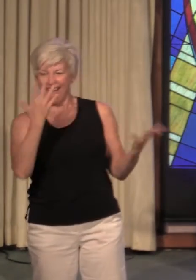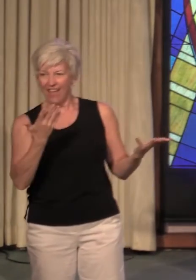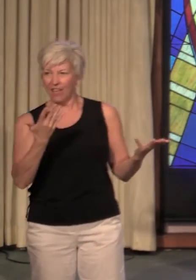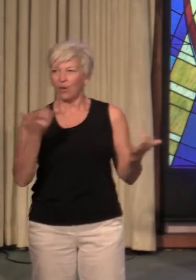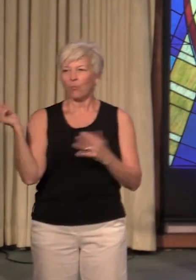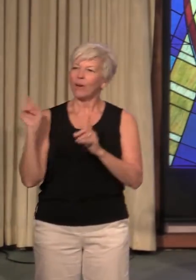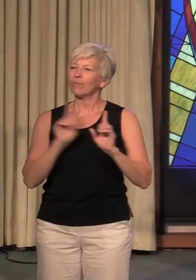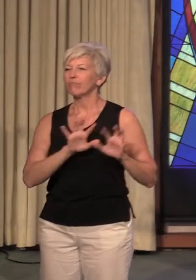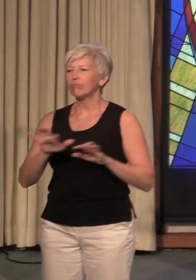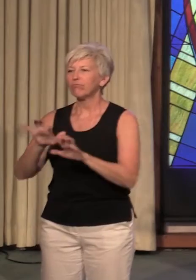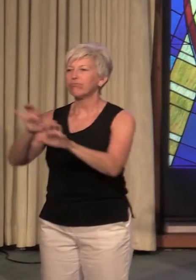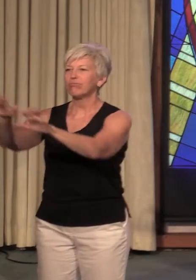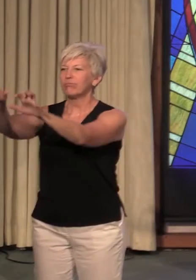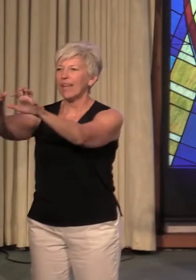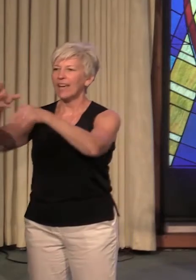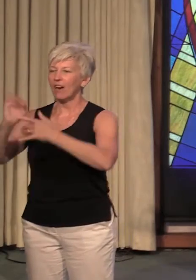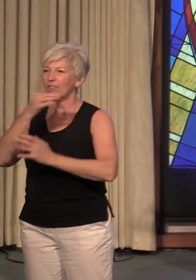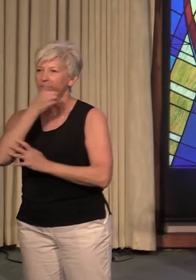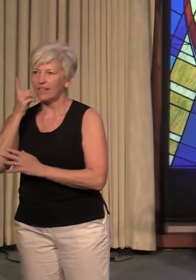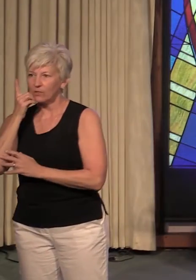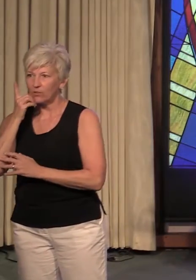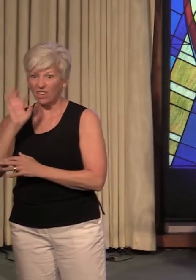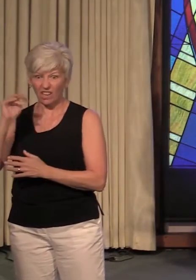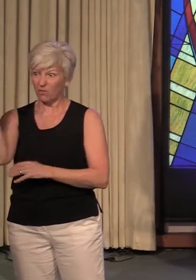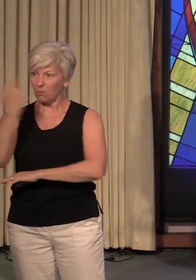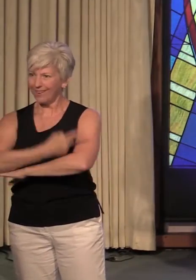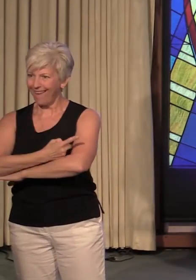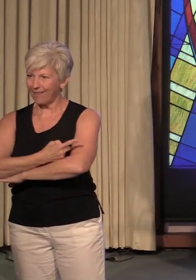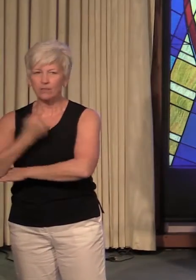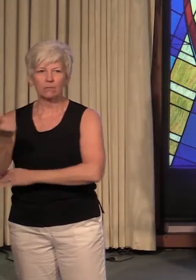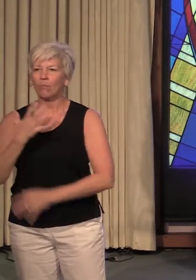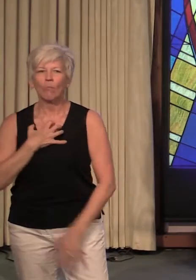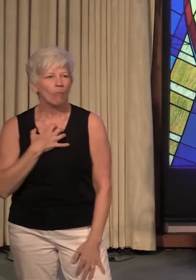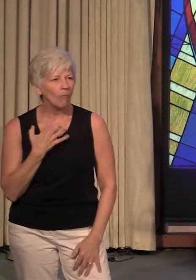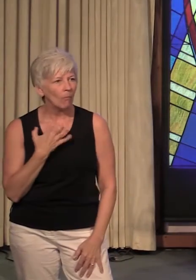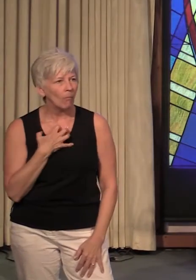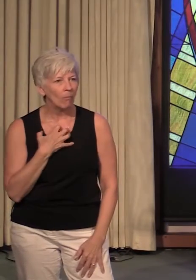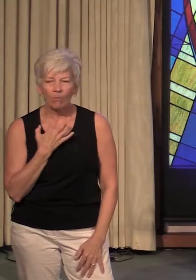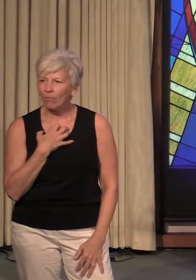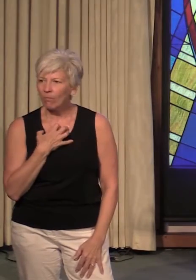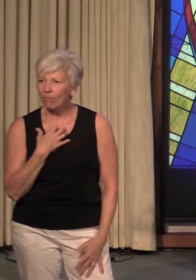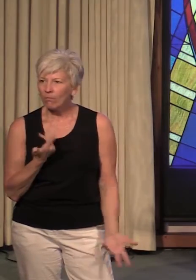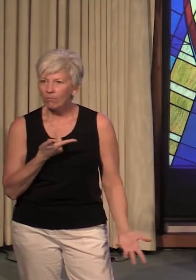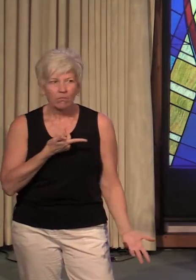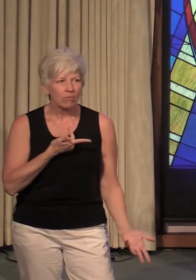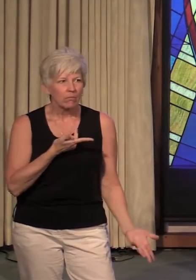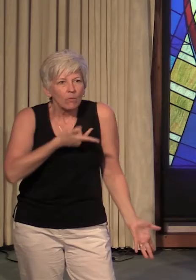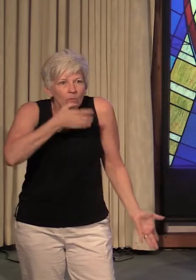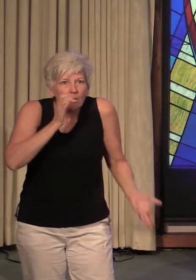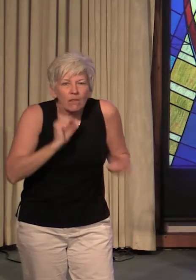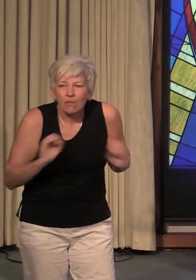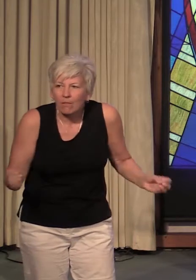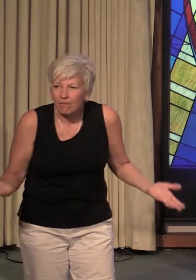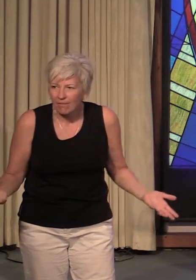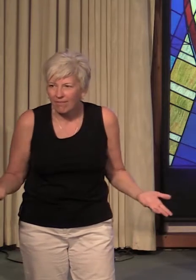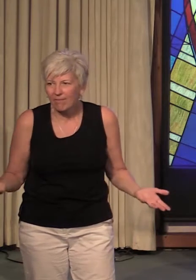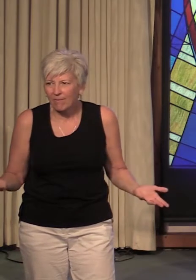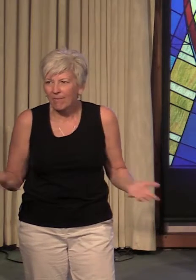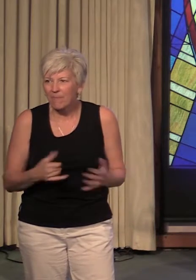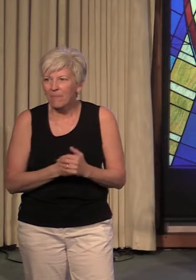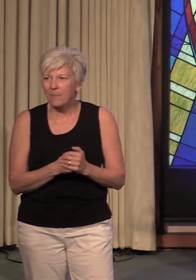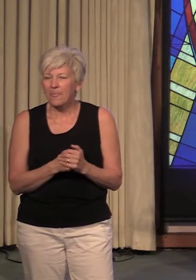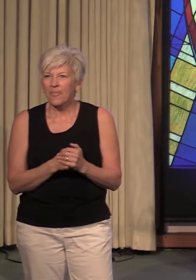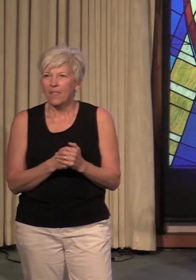desert. Within three days, they're already complaining. They have nothing to drink. So,